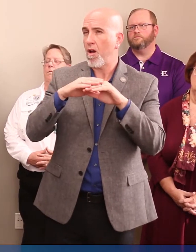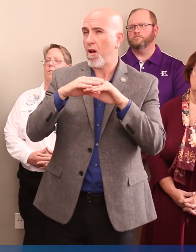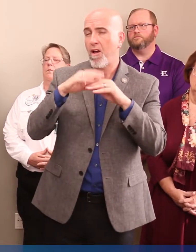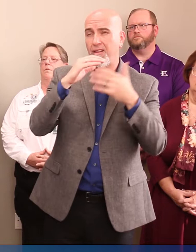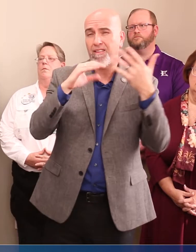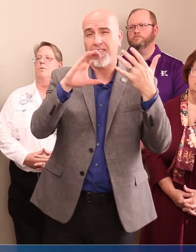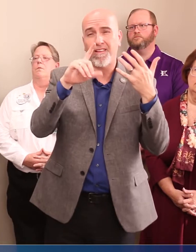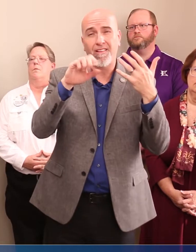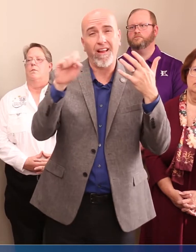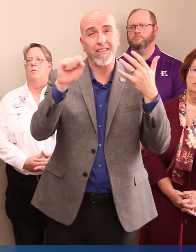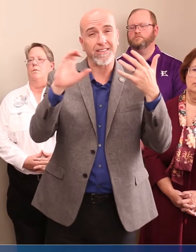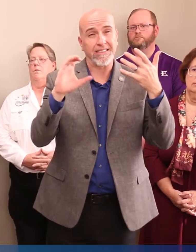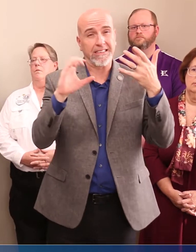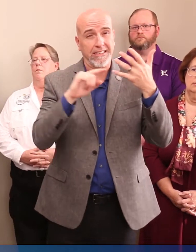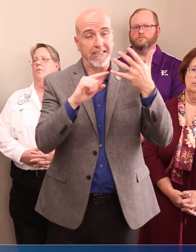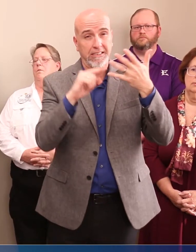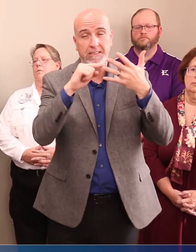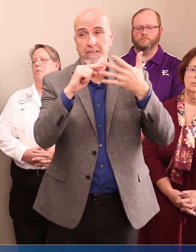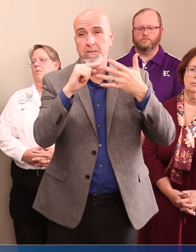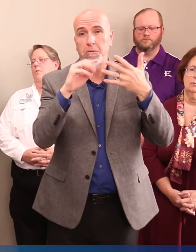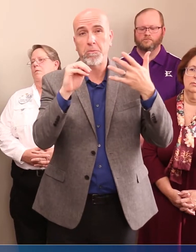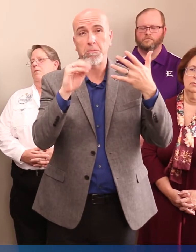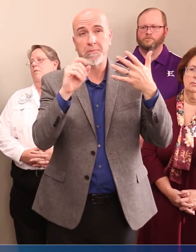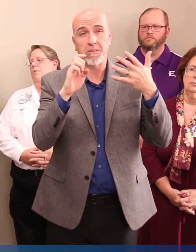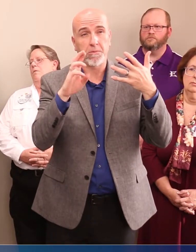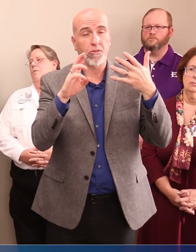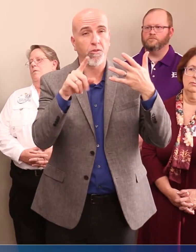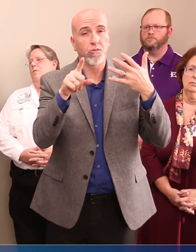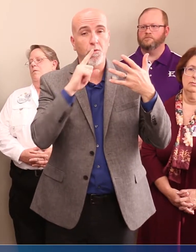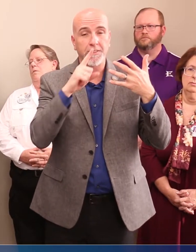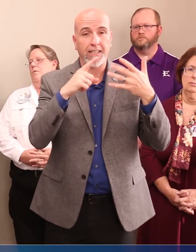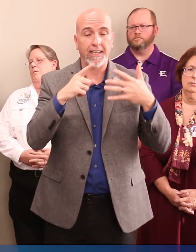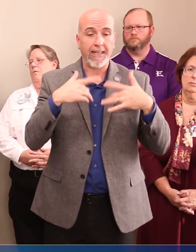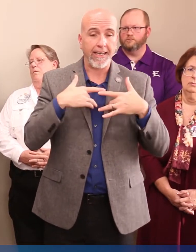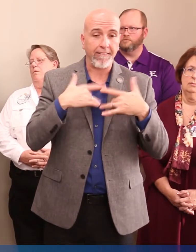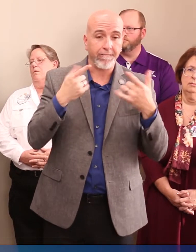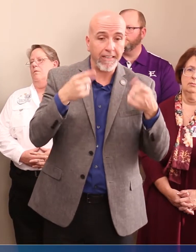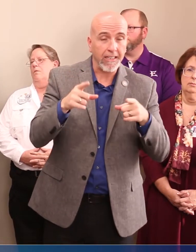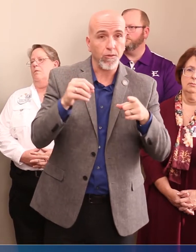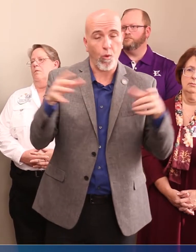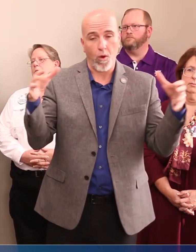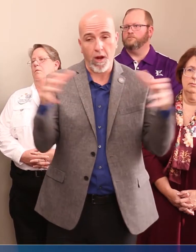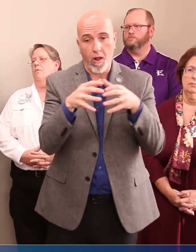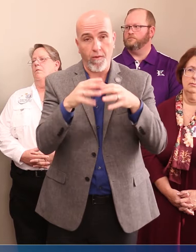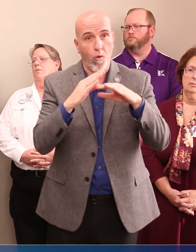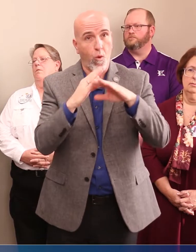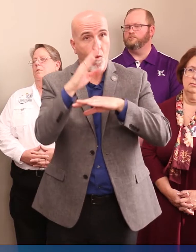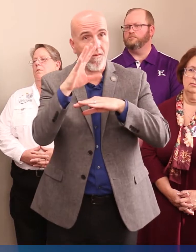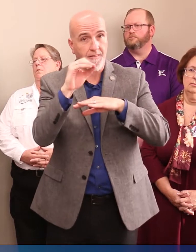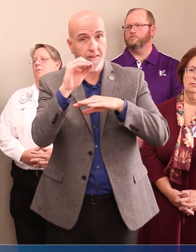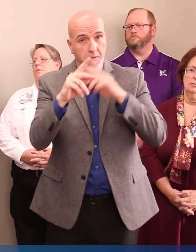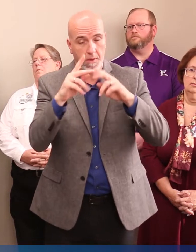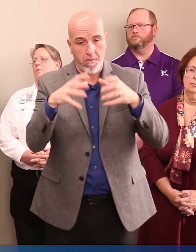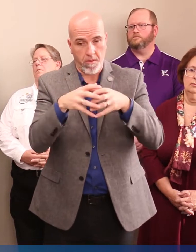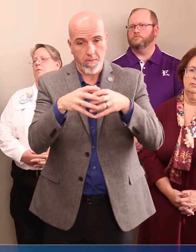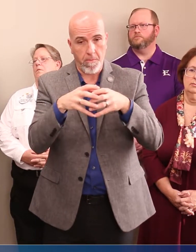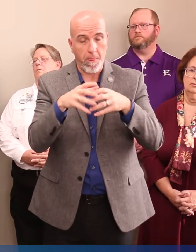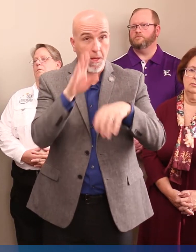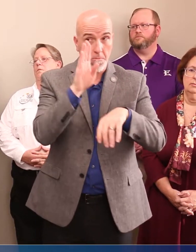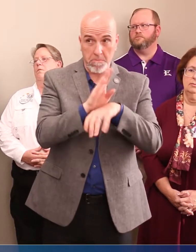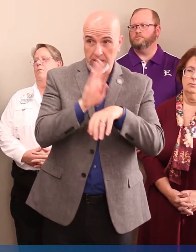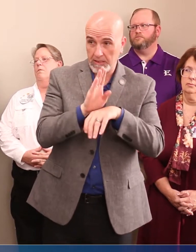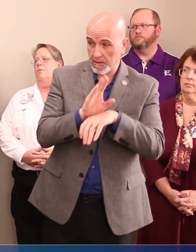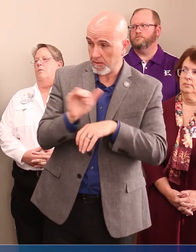misdemeanor. Just with the events or gatherings, 50 people are over, businesses